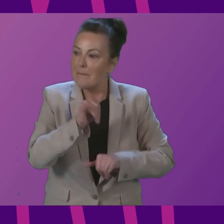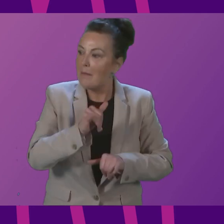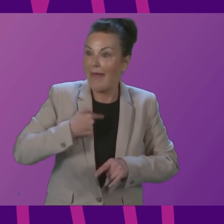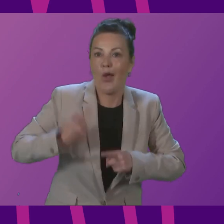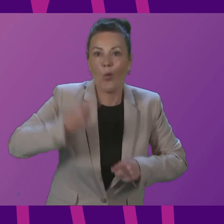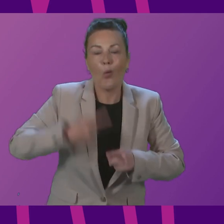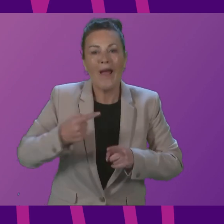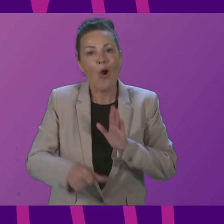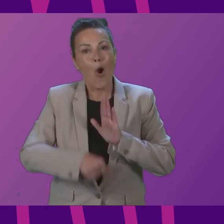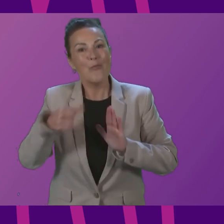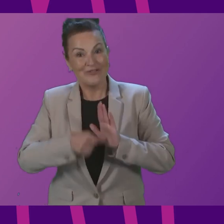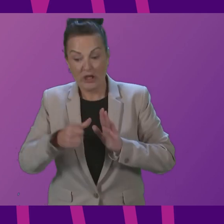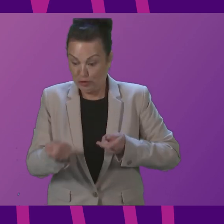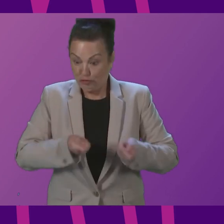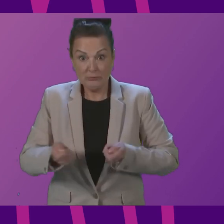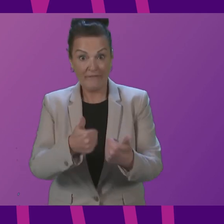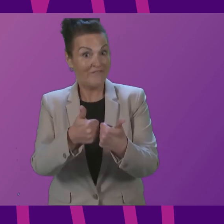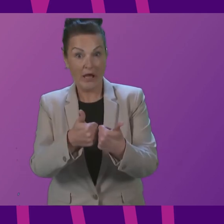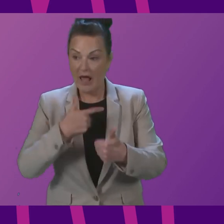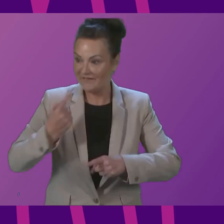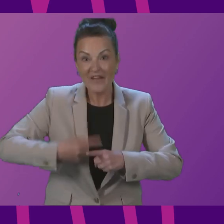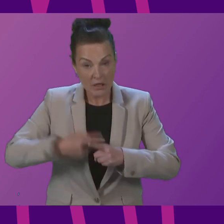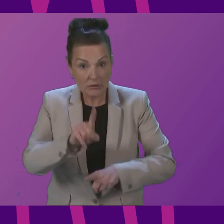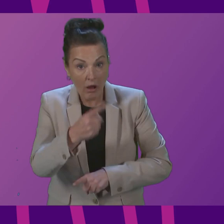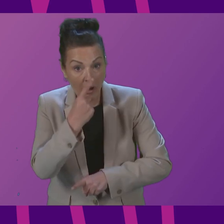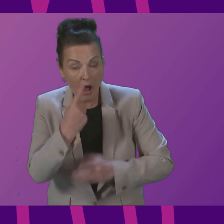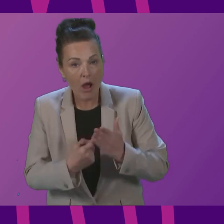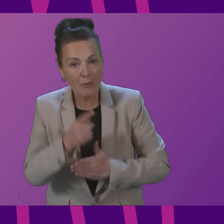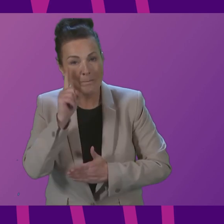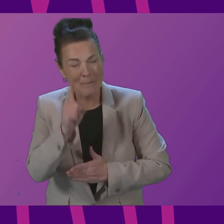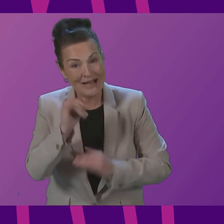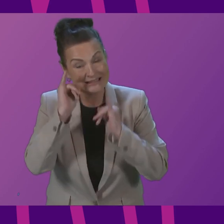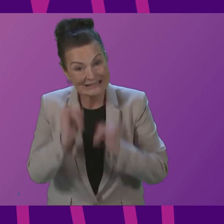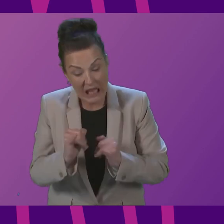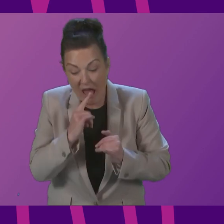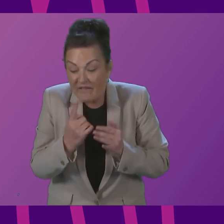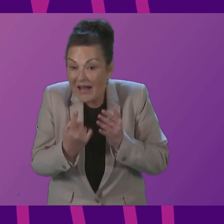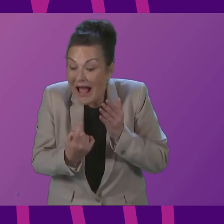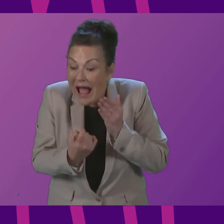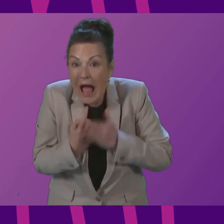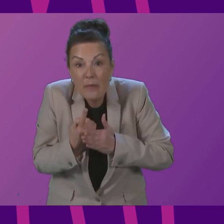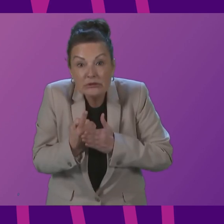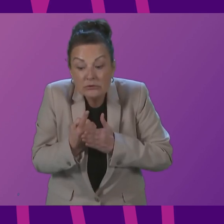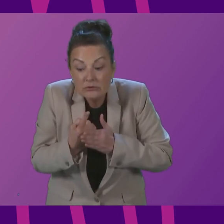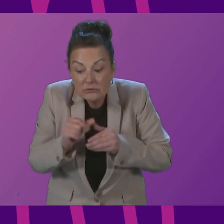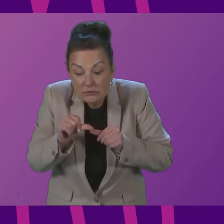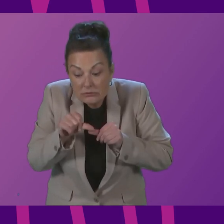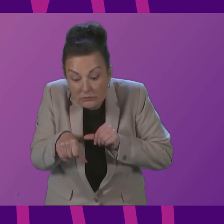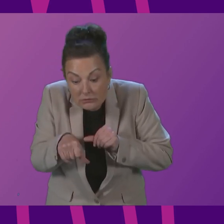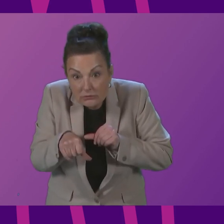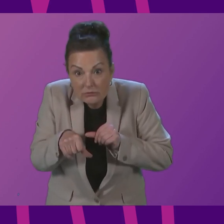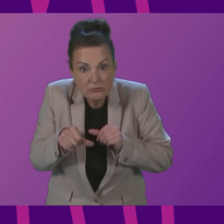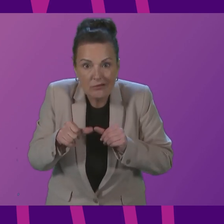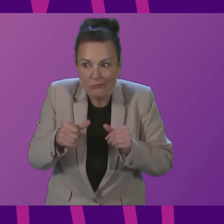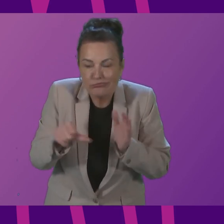initial treatment at a faster pace the complications and implications of that are then carried by the National